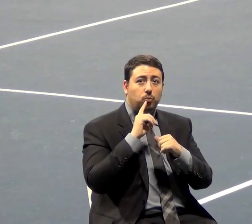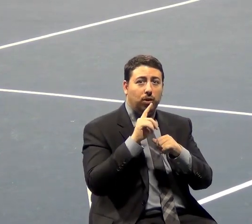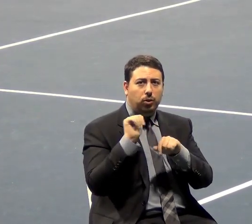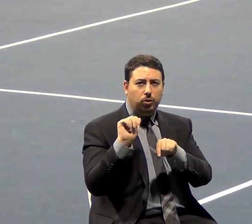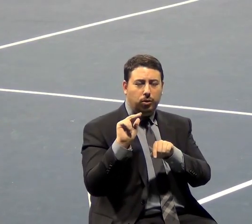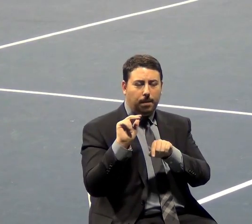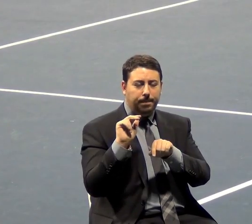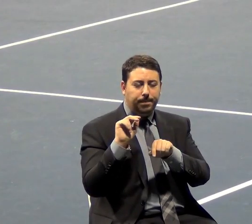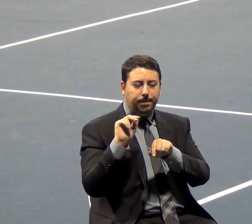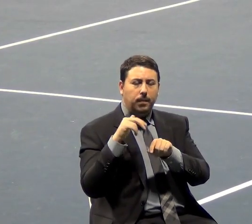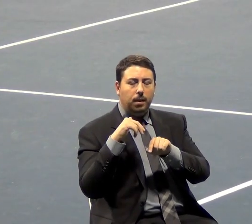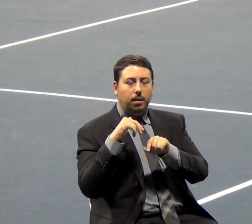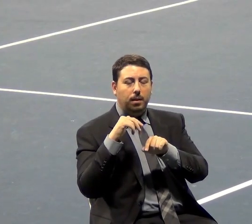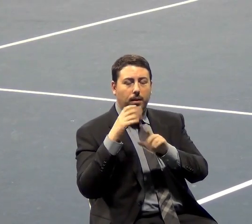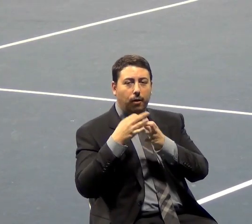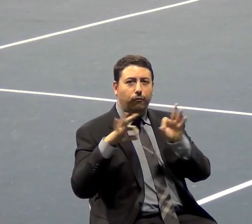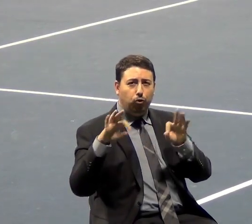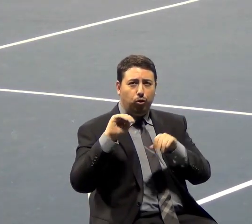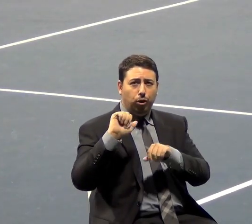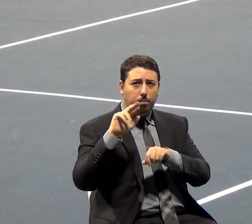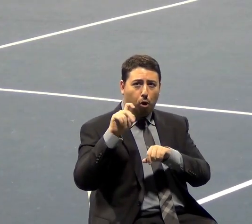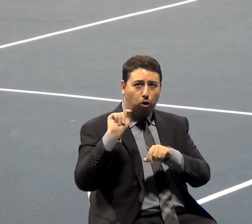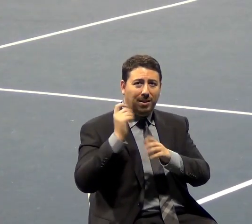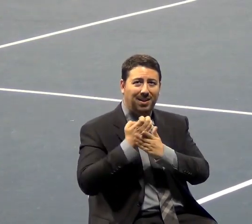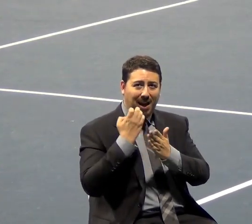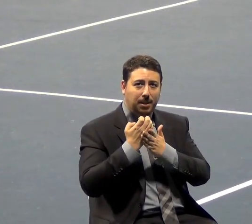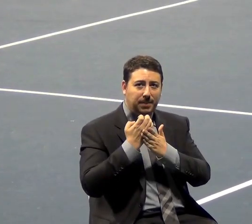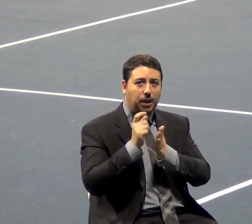written in the 20th century tremendous things about this happening.